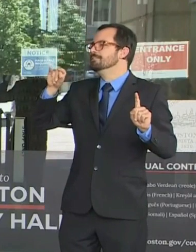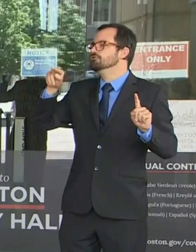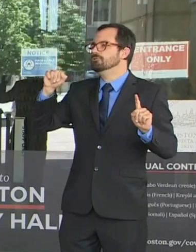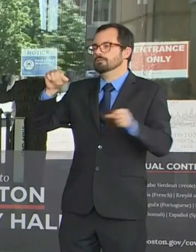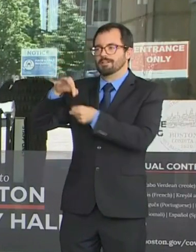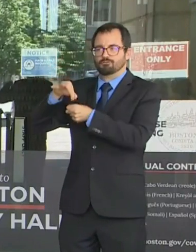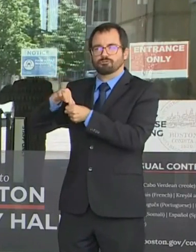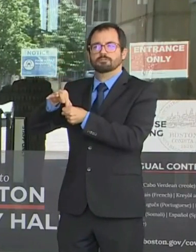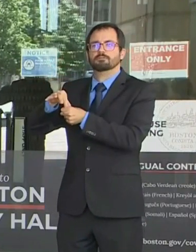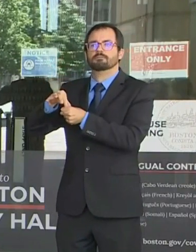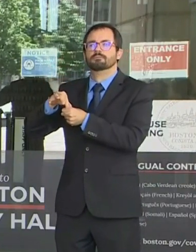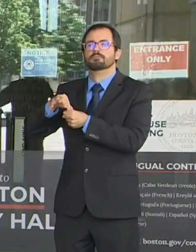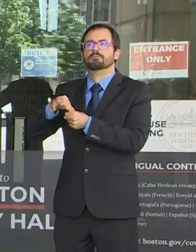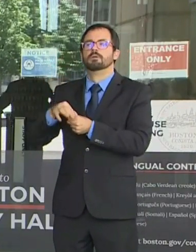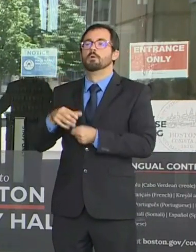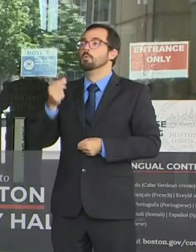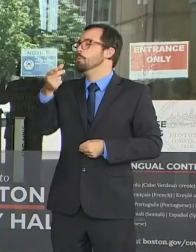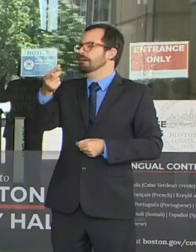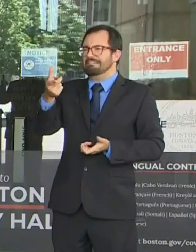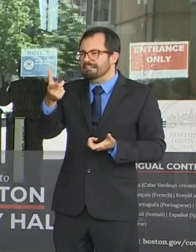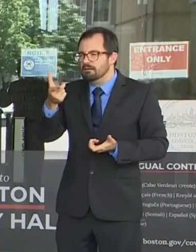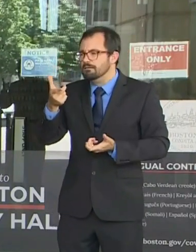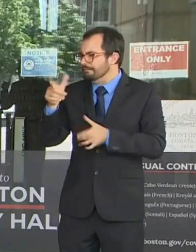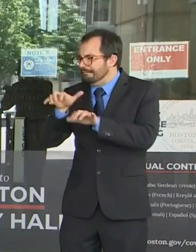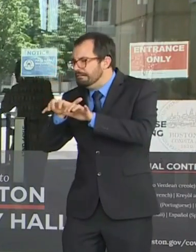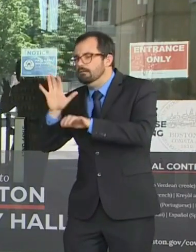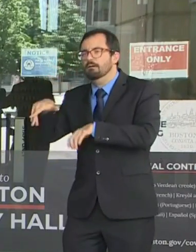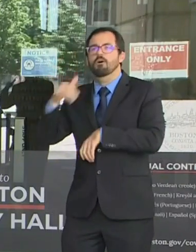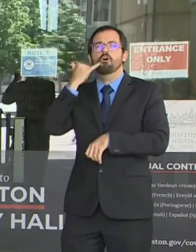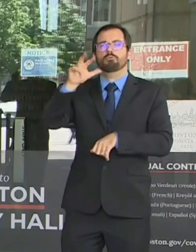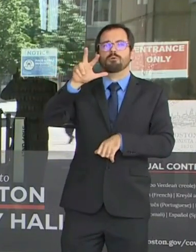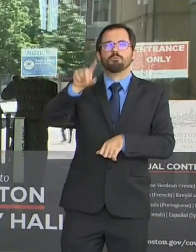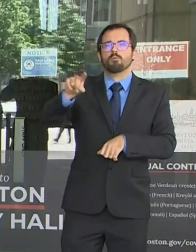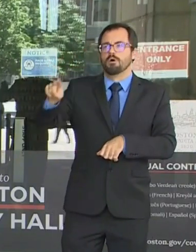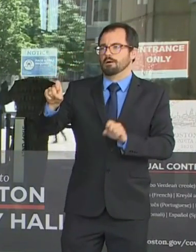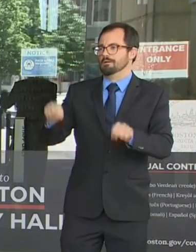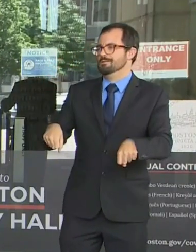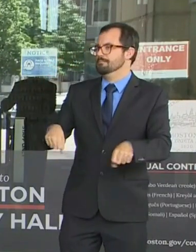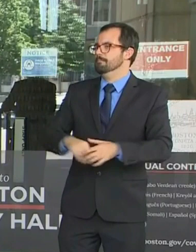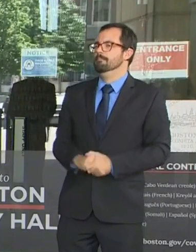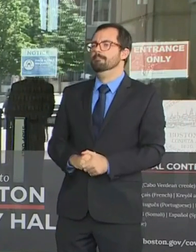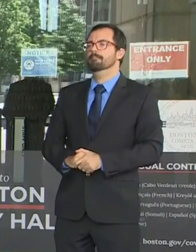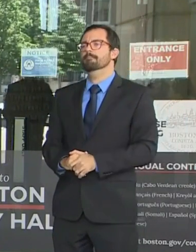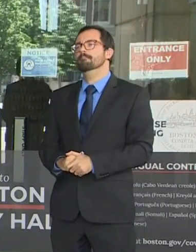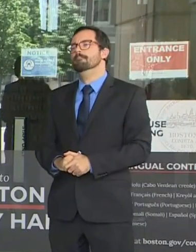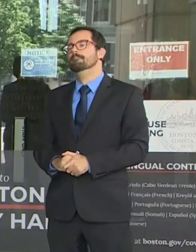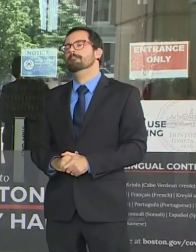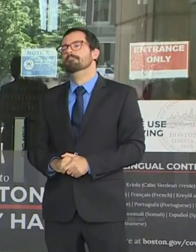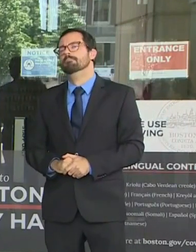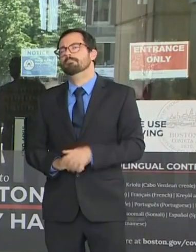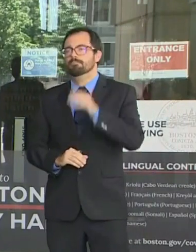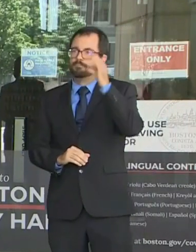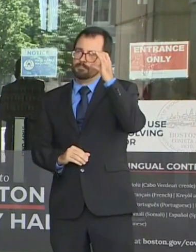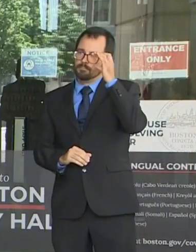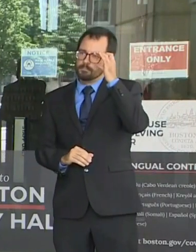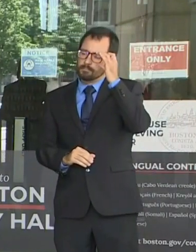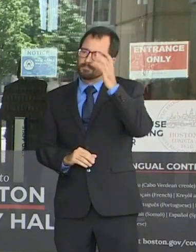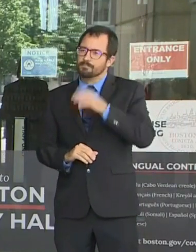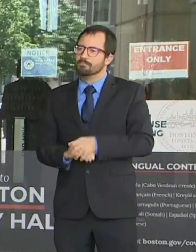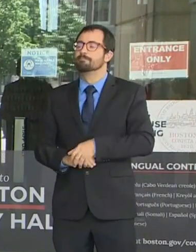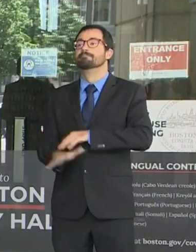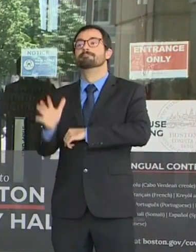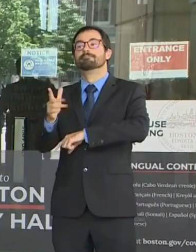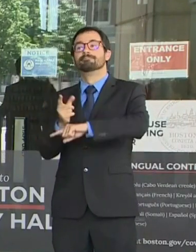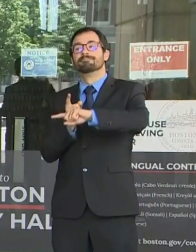We've also worked to make making vote-by-mail widely and easily available to all. In July, the state sent